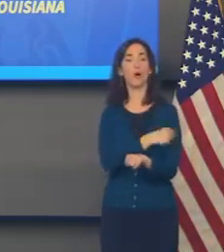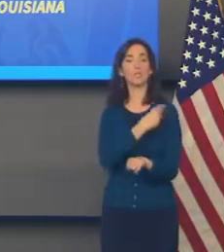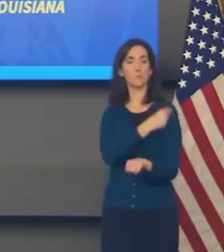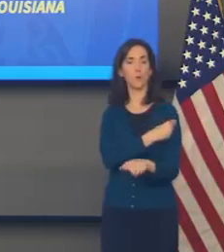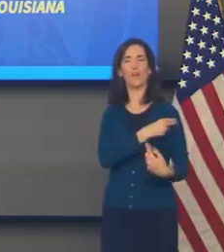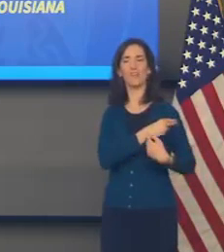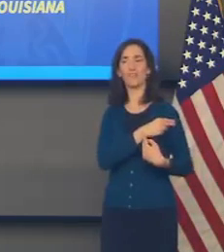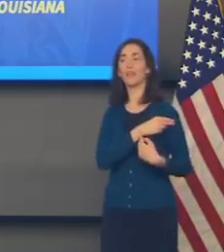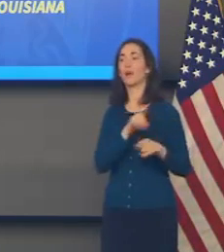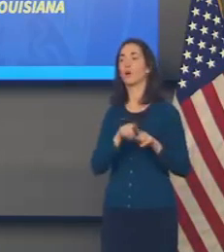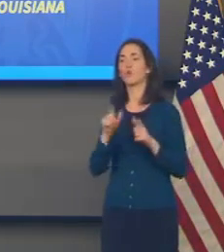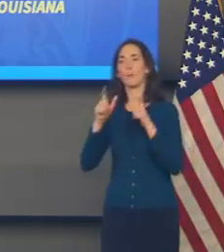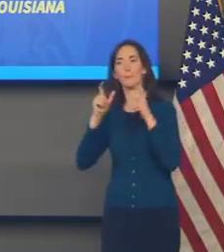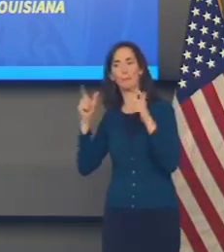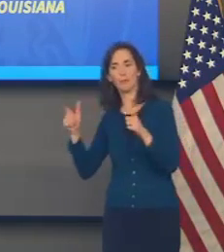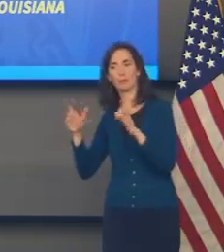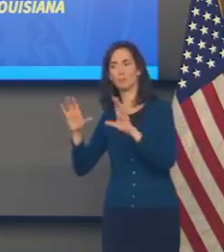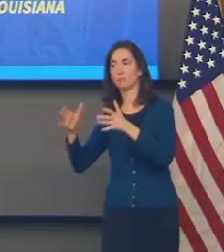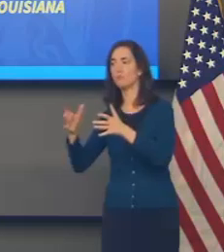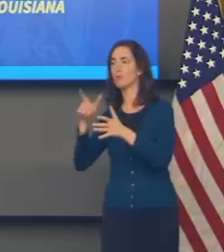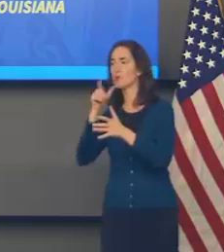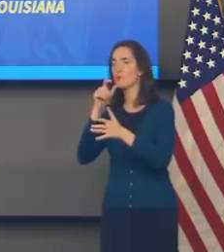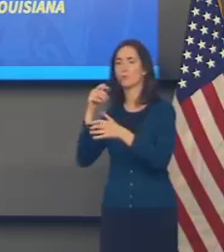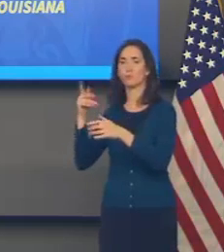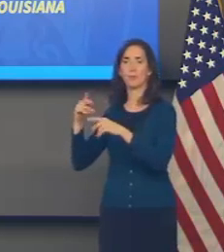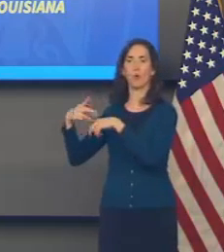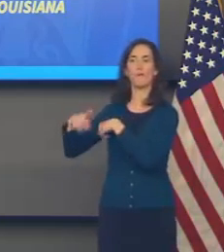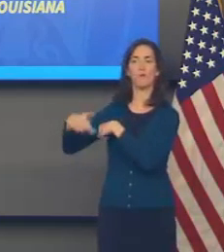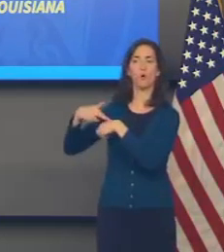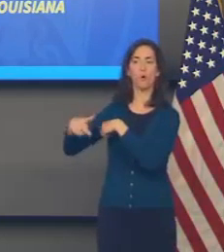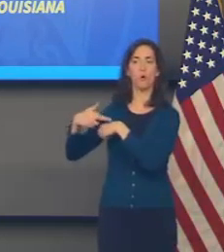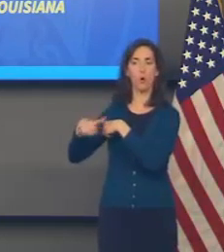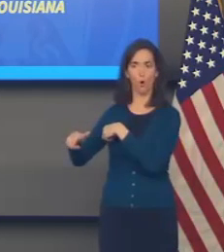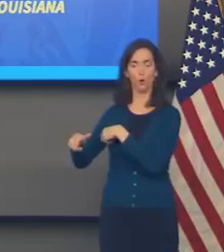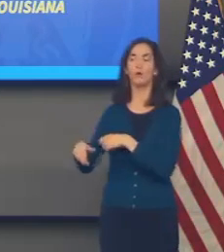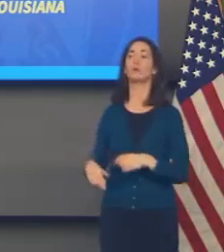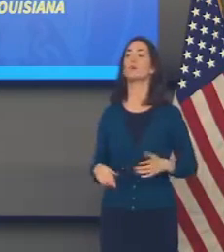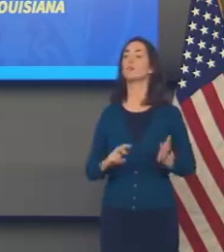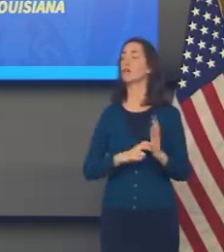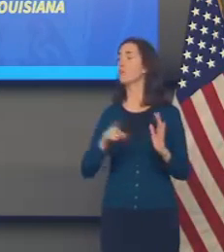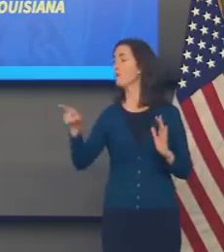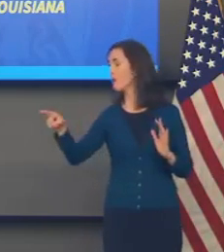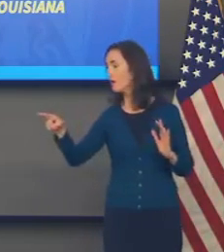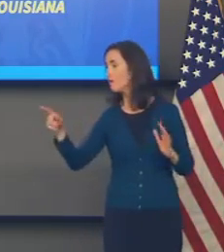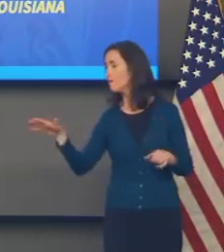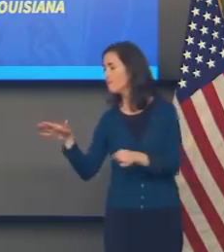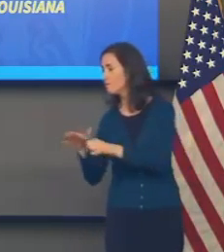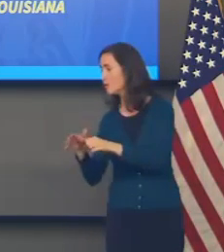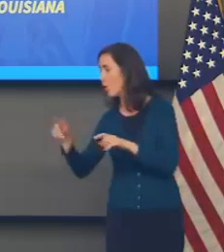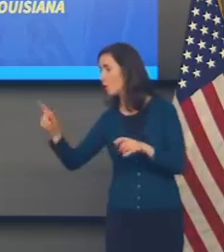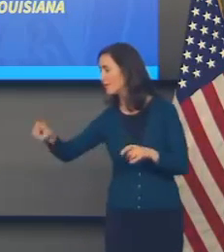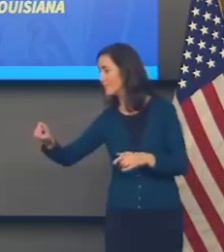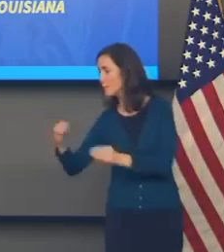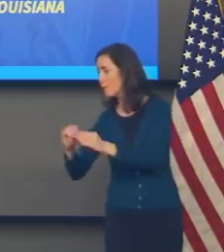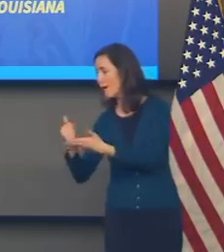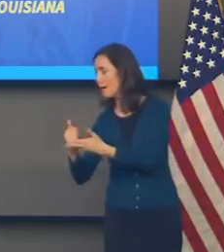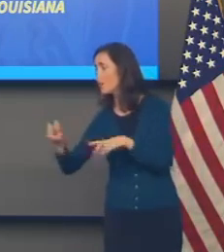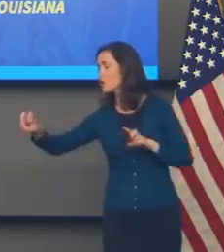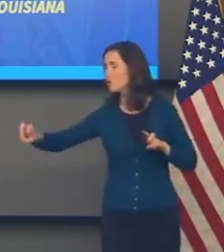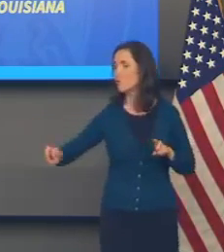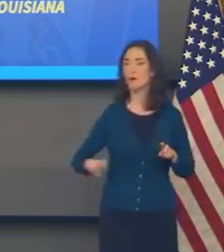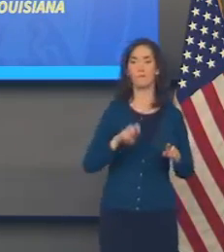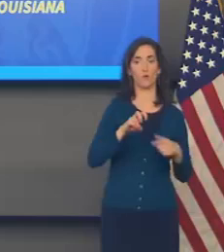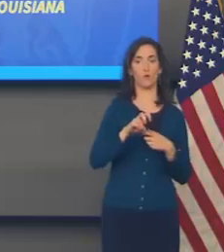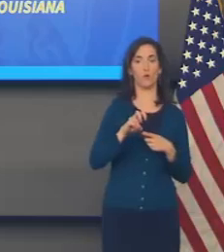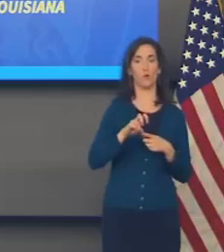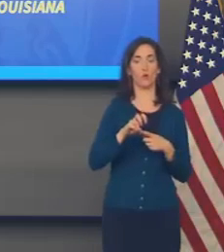have to go on what they call diversion, which means they can no longer accept transfers. Most of the time, a transfer is not a